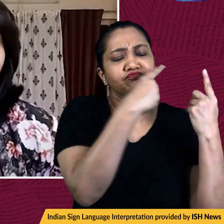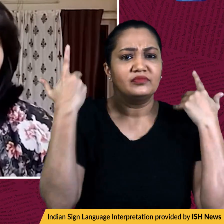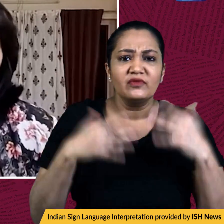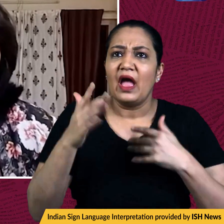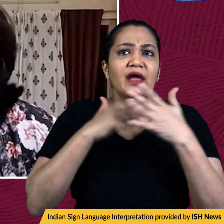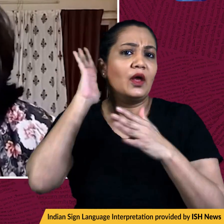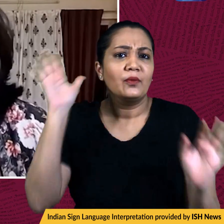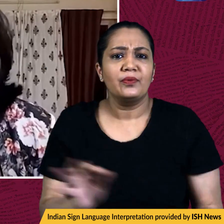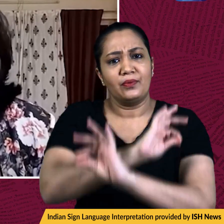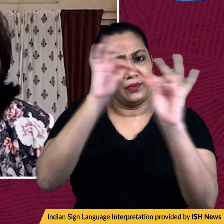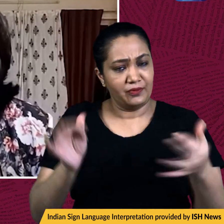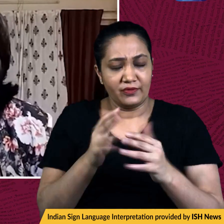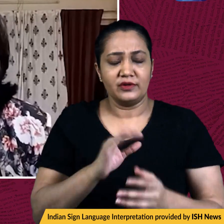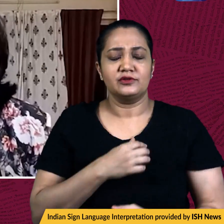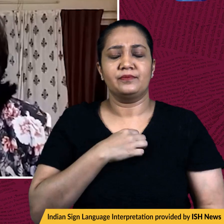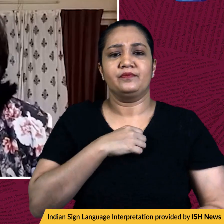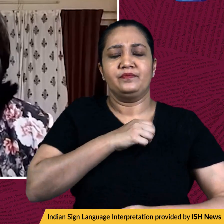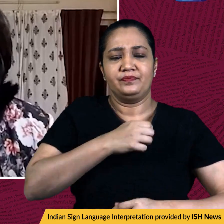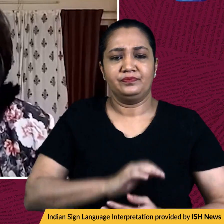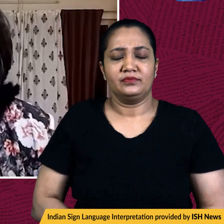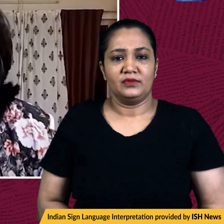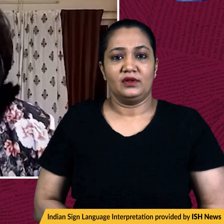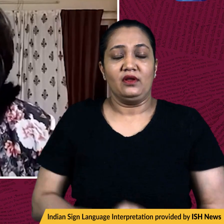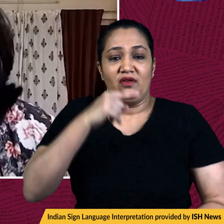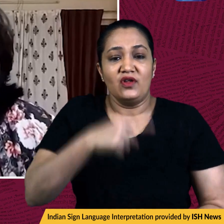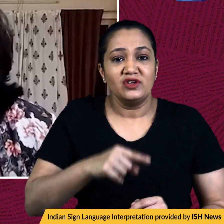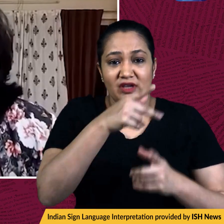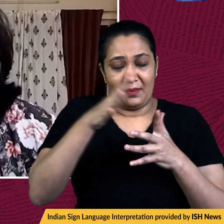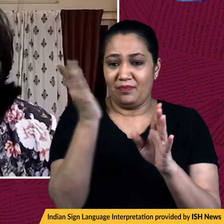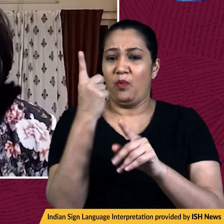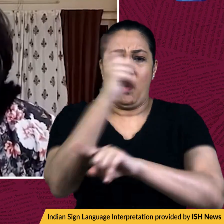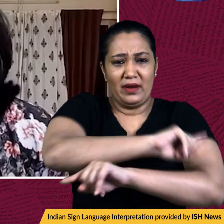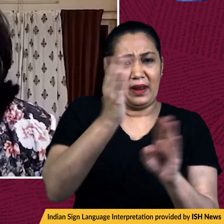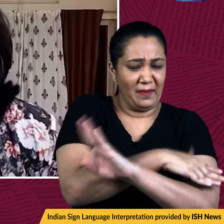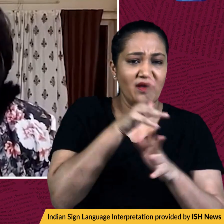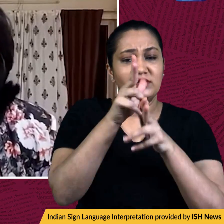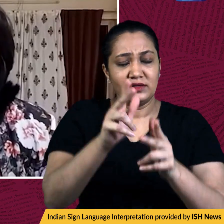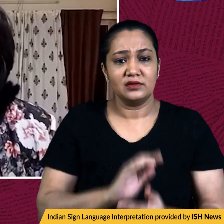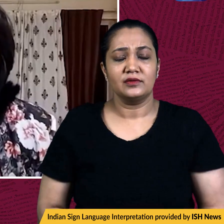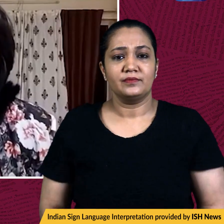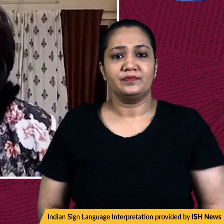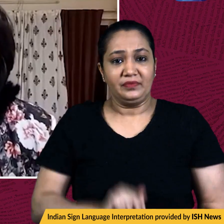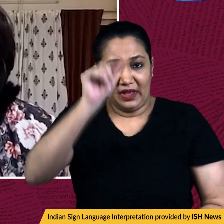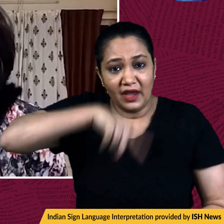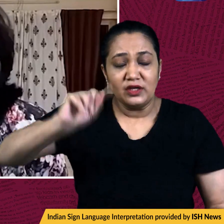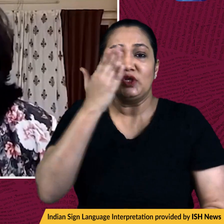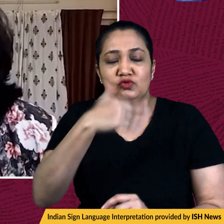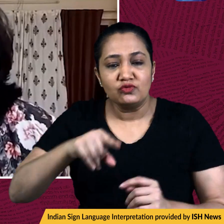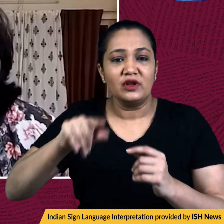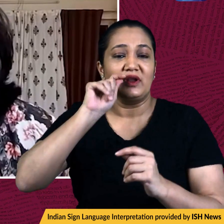such report yet. Now, comes out a day after the Kremlin claimed that Indian students in Kharkiv